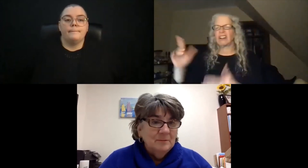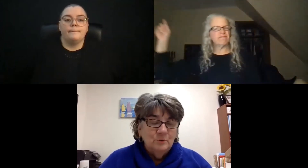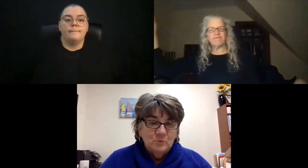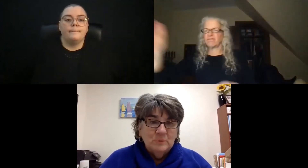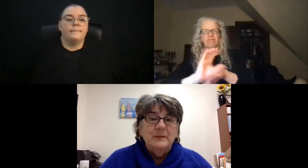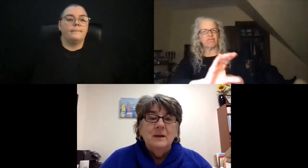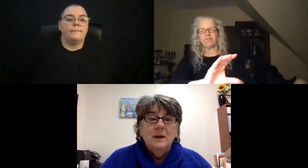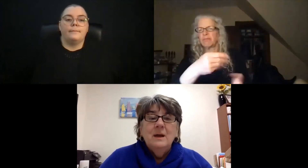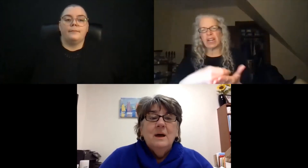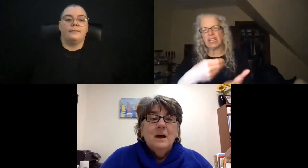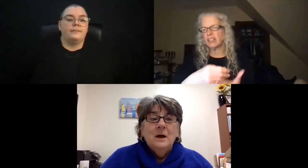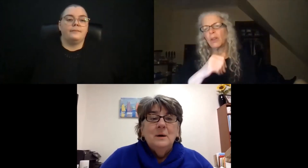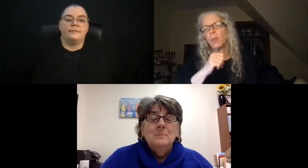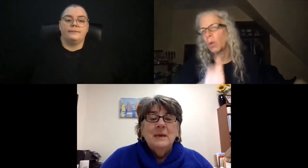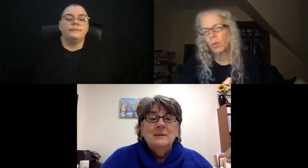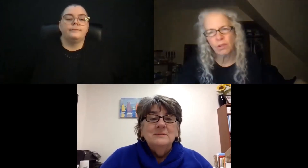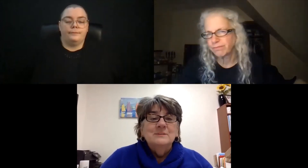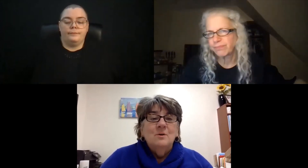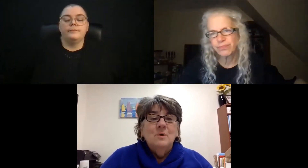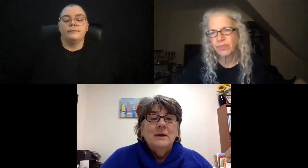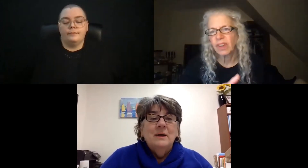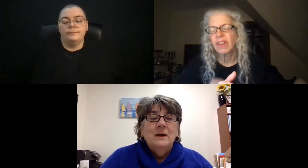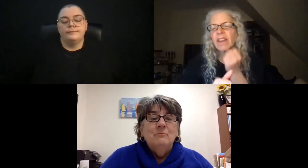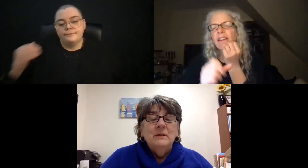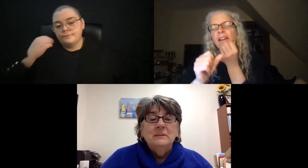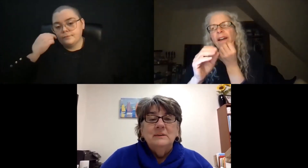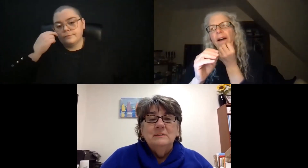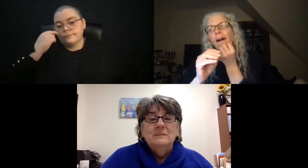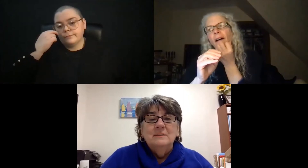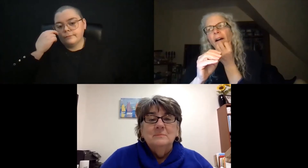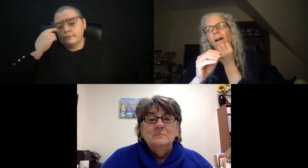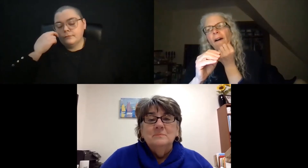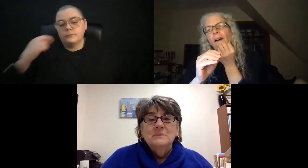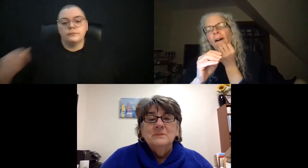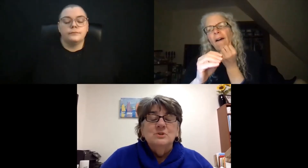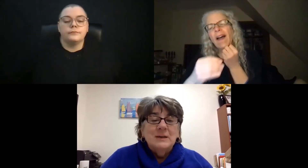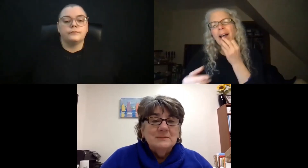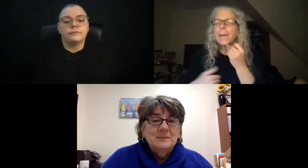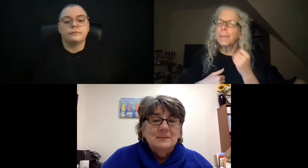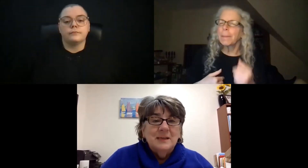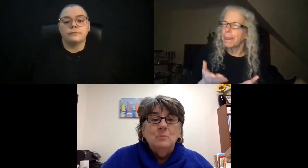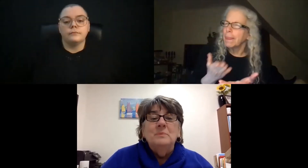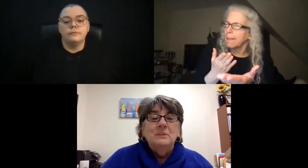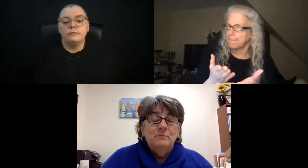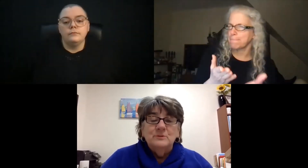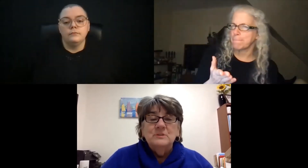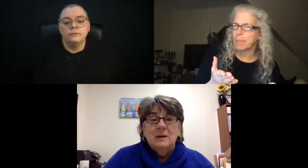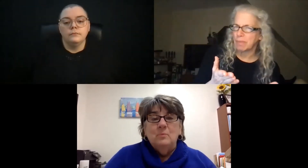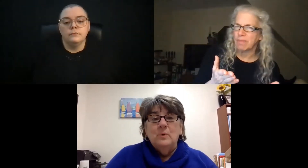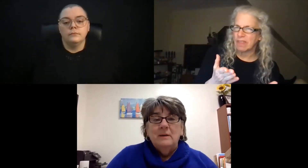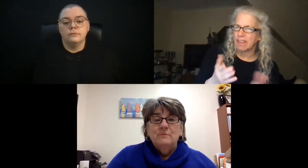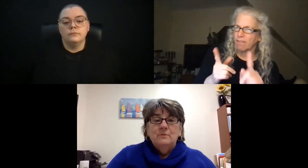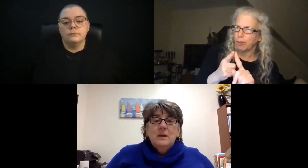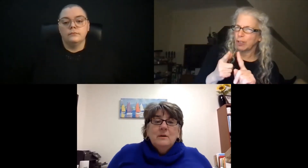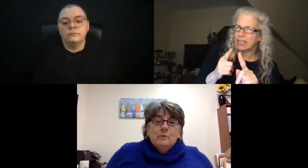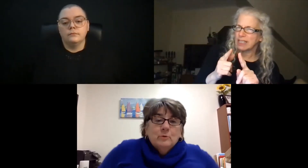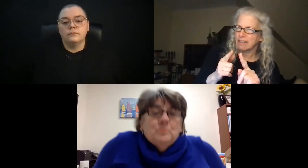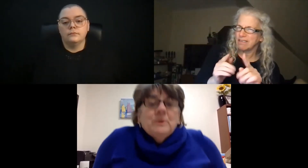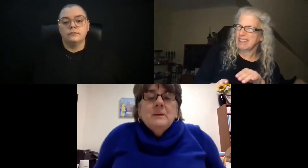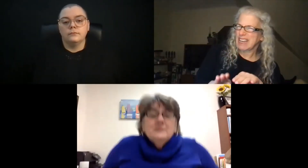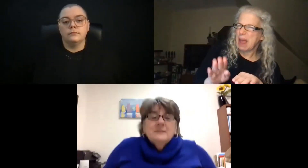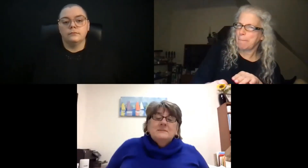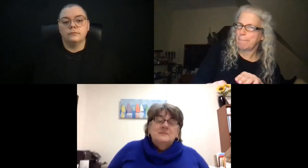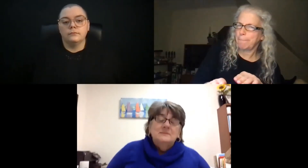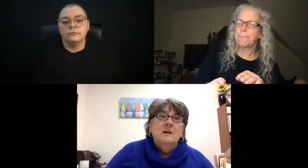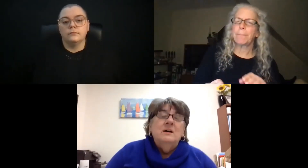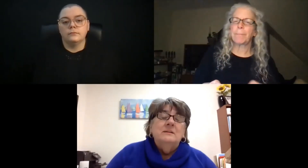money, usually. And so I really suggest that that would be the first step. Whatever group